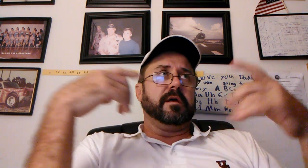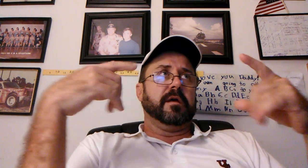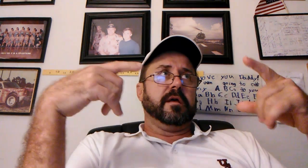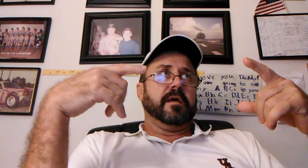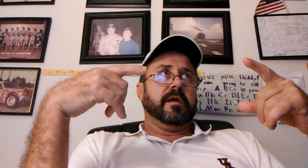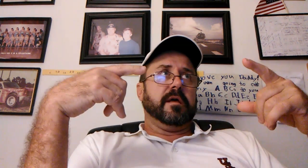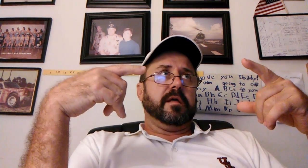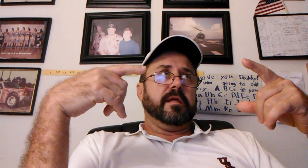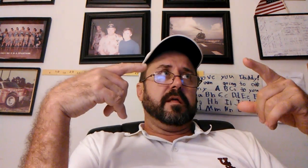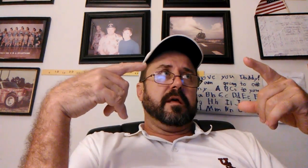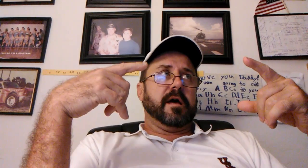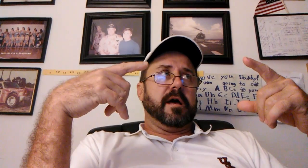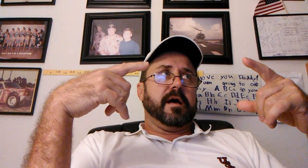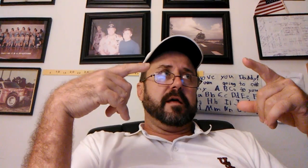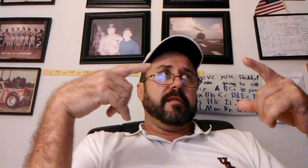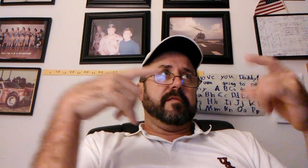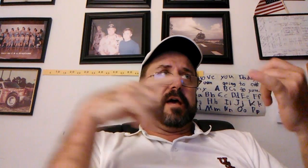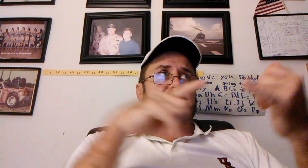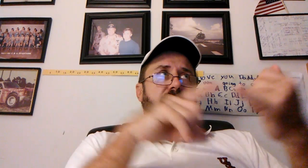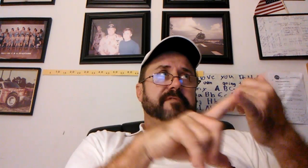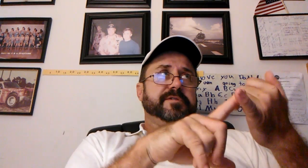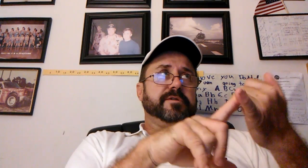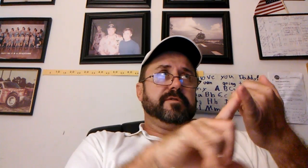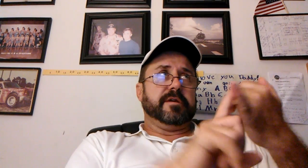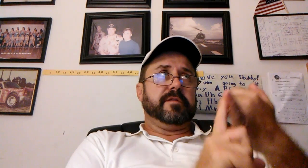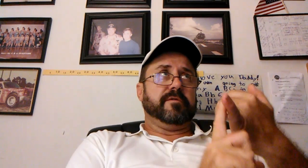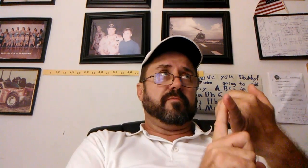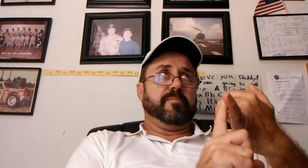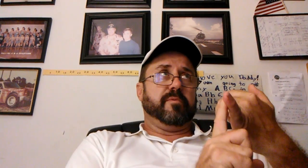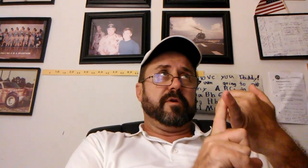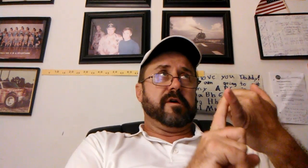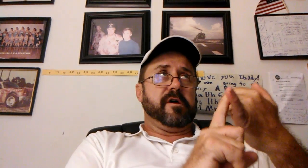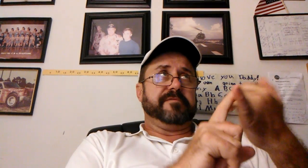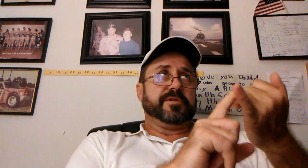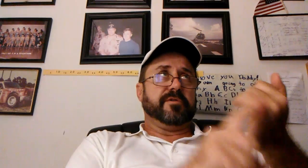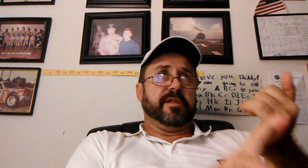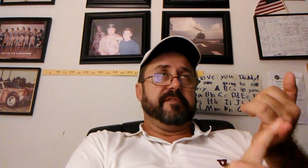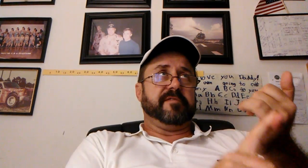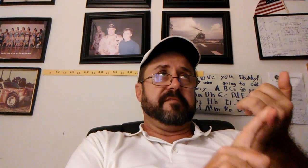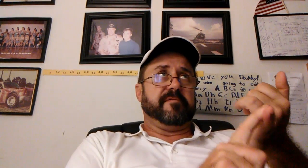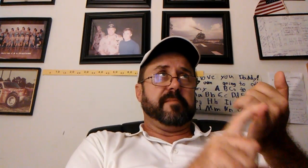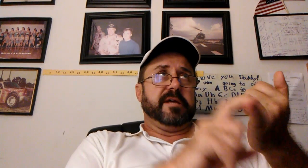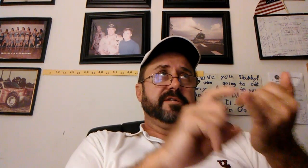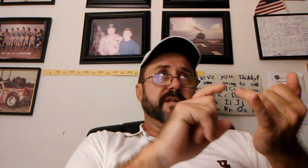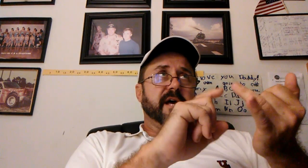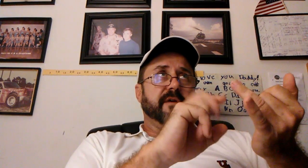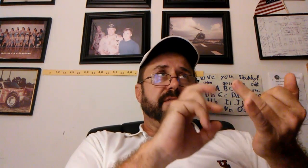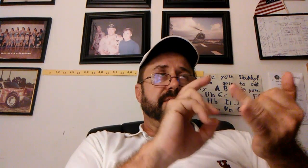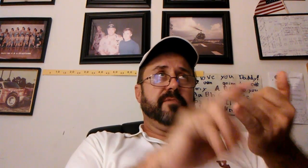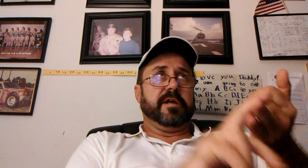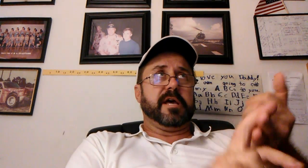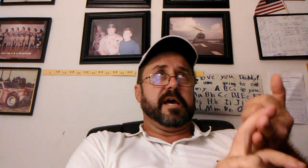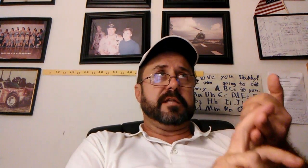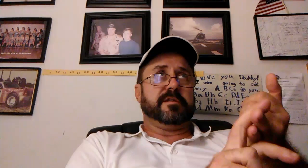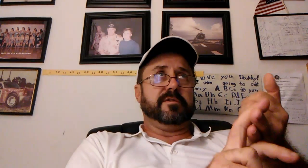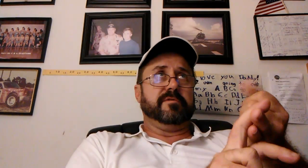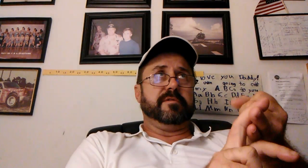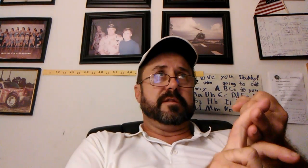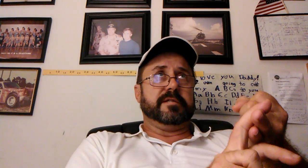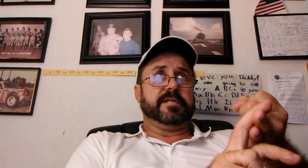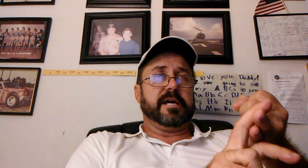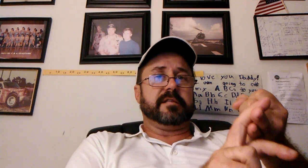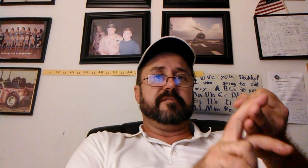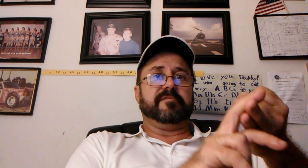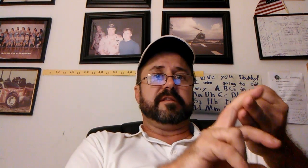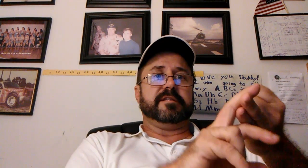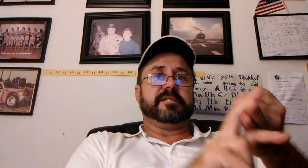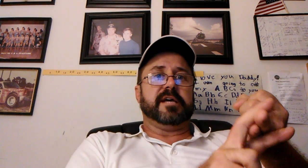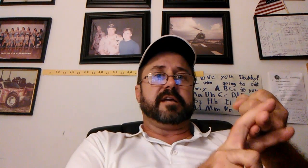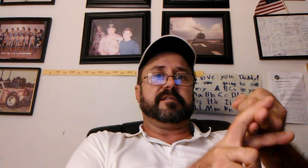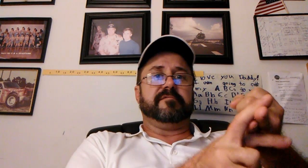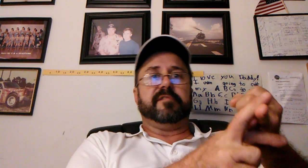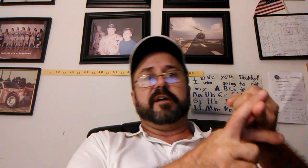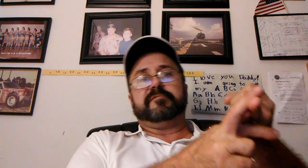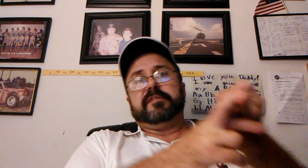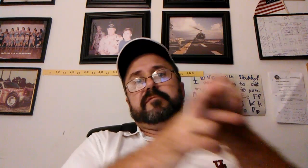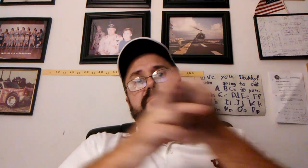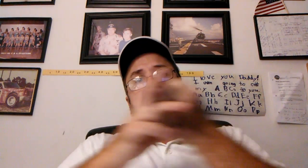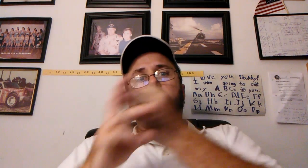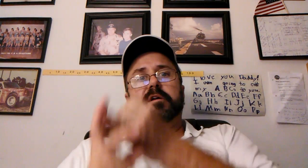that officer, the reporting officer, left information out. Then, when it got to the detective, the detective left even more